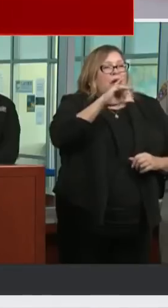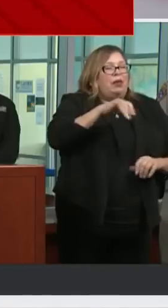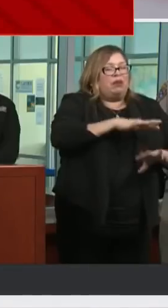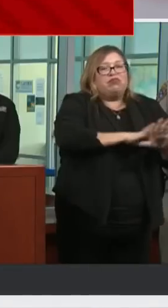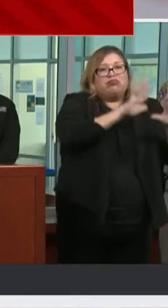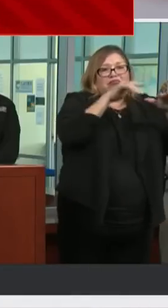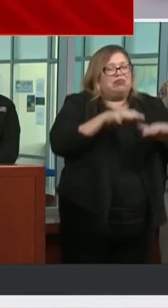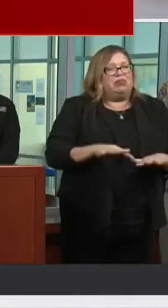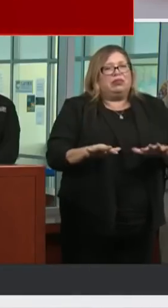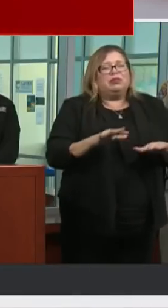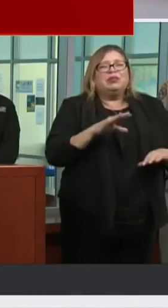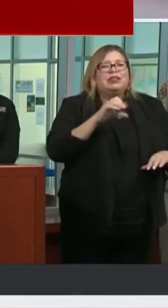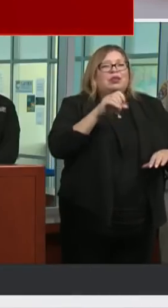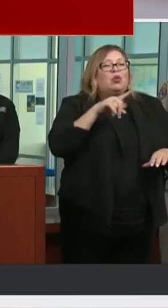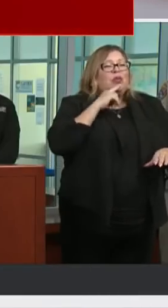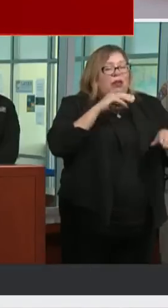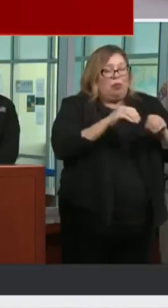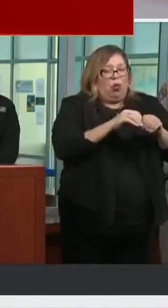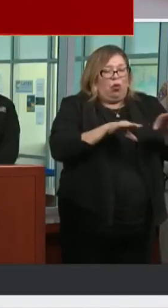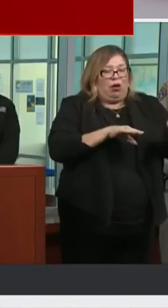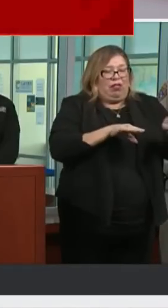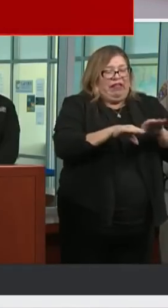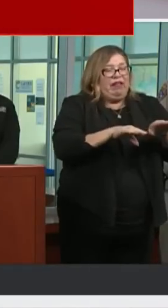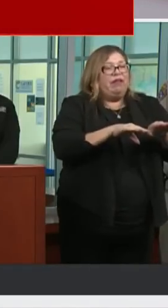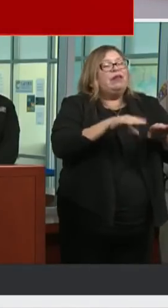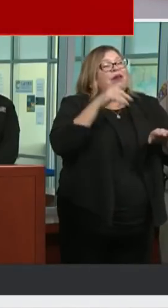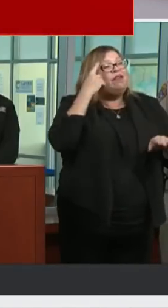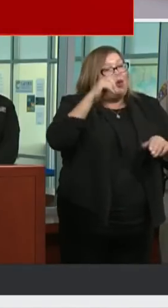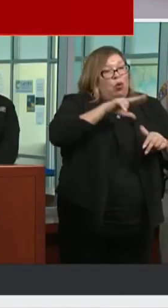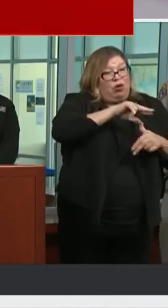possibility of lifting up and even causing a small tsunami.